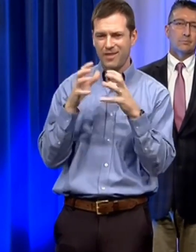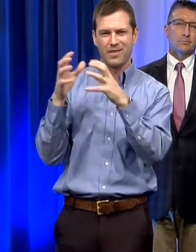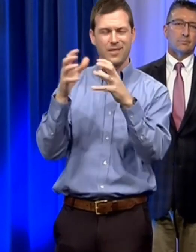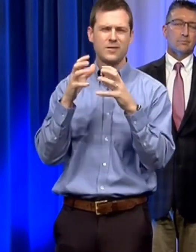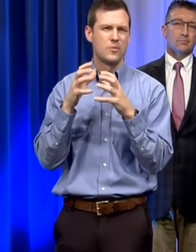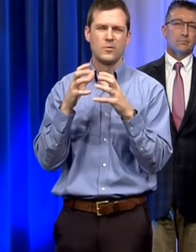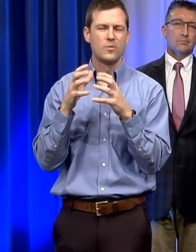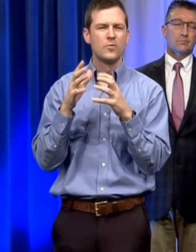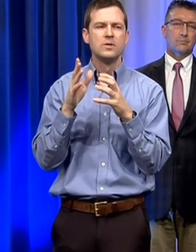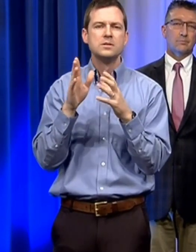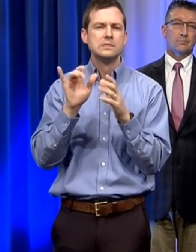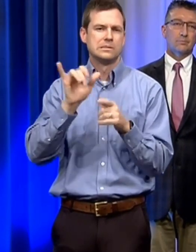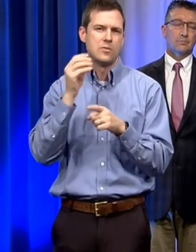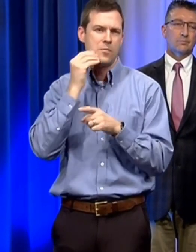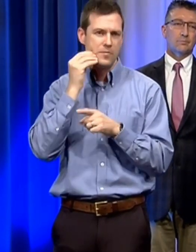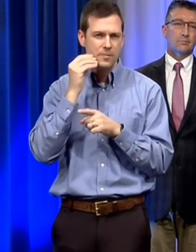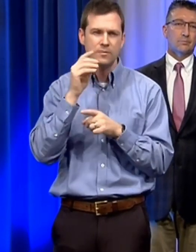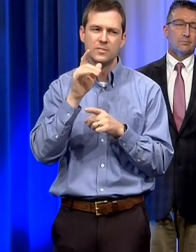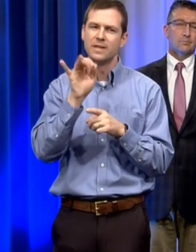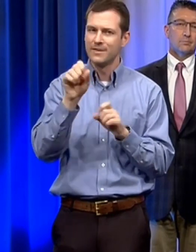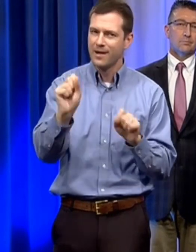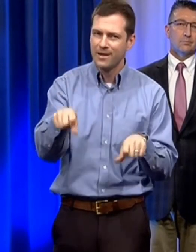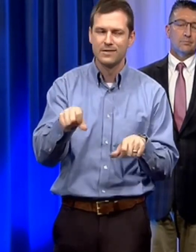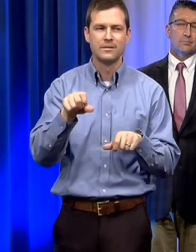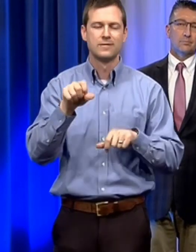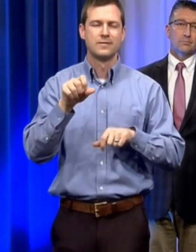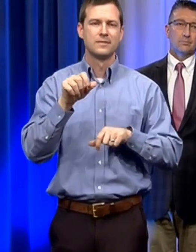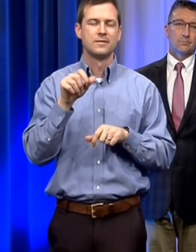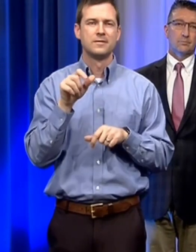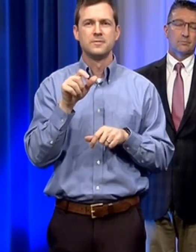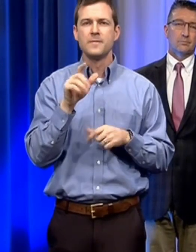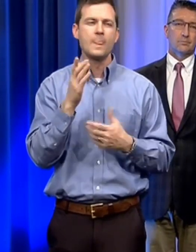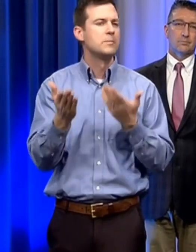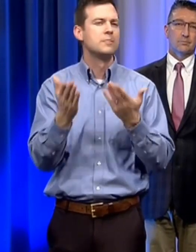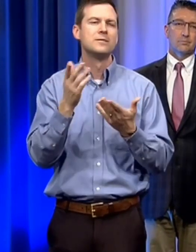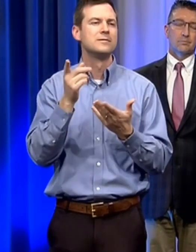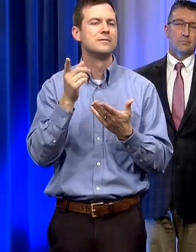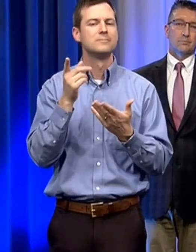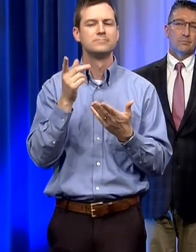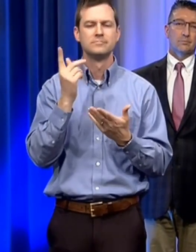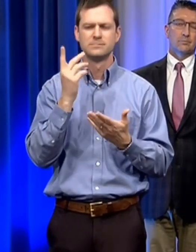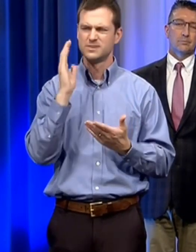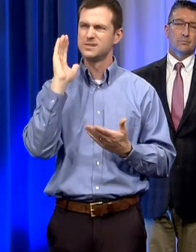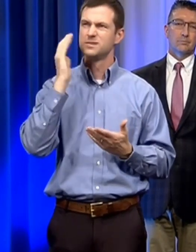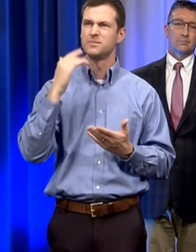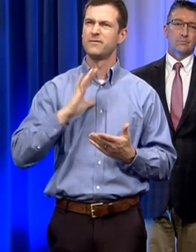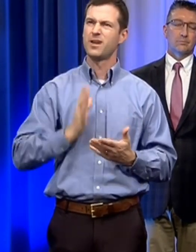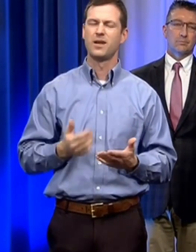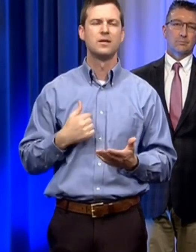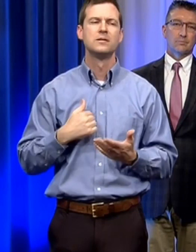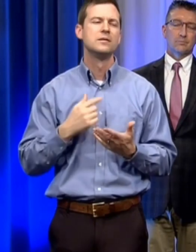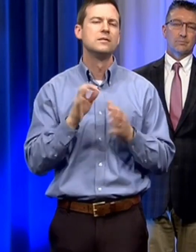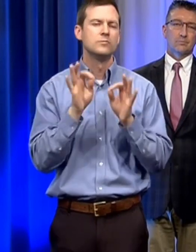it seriously and as much as possible stay isolated even though they may not be symptomatic but we don't need large groups